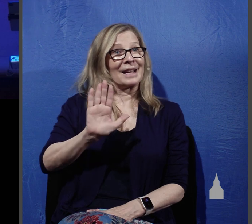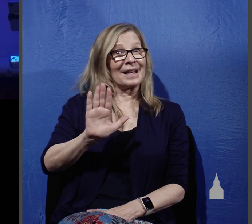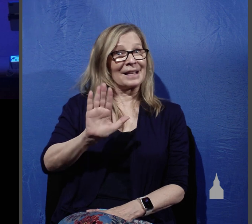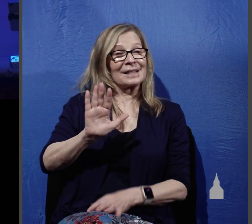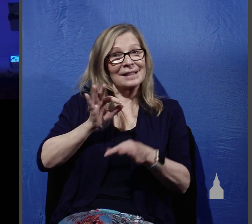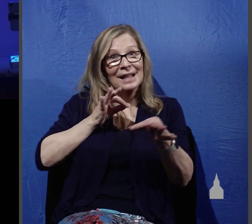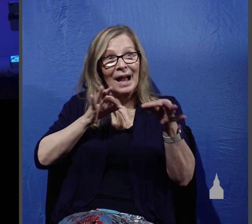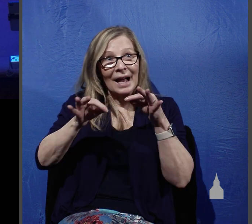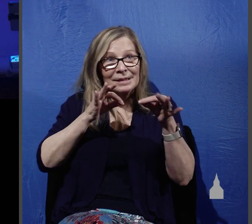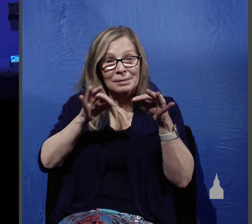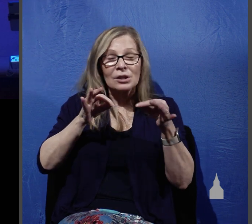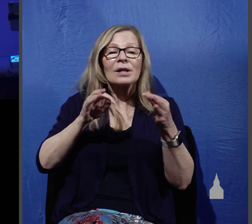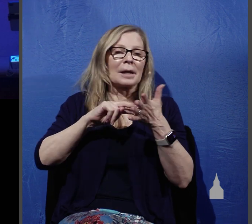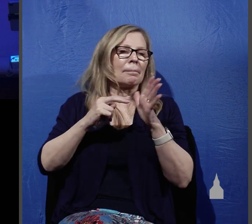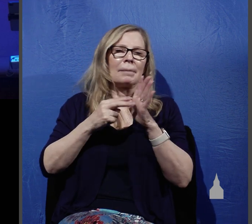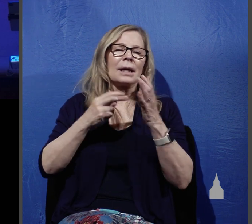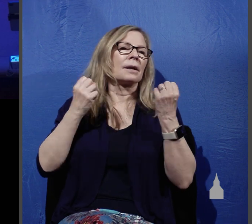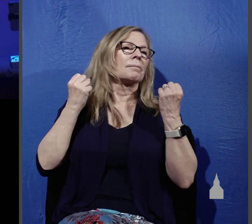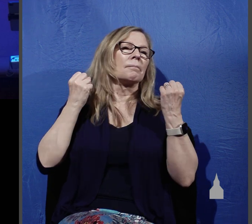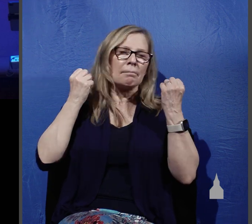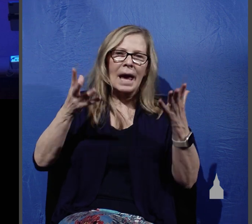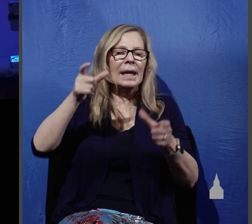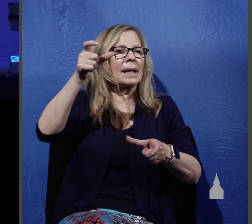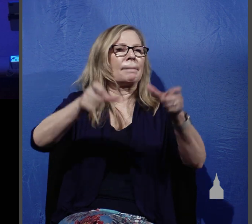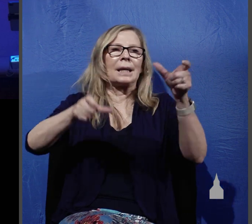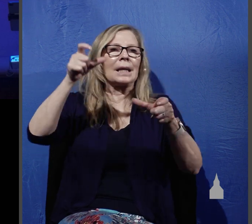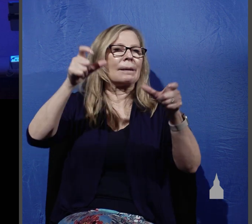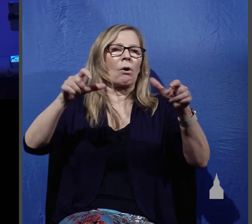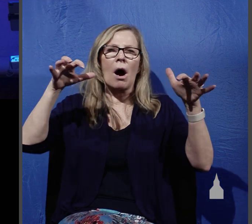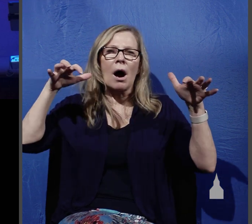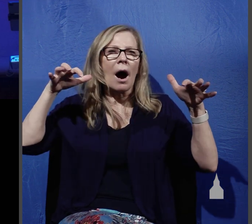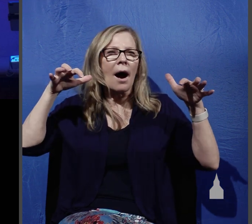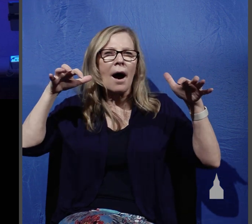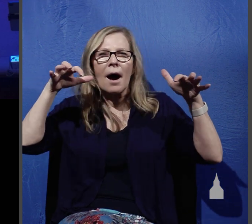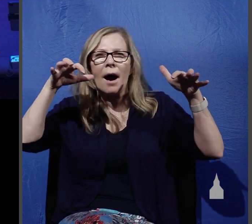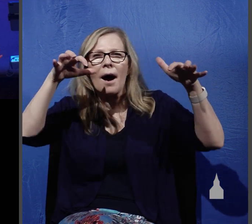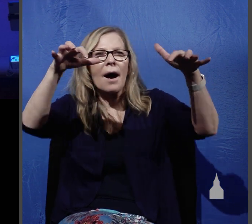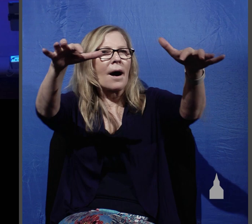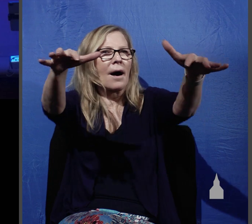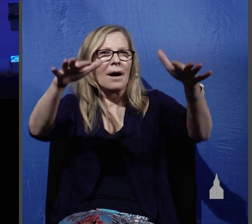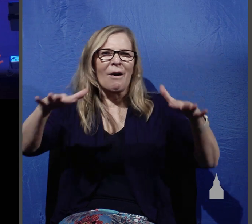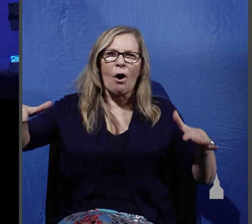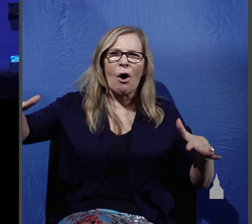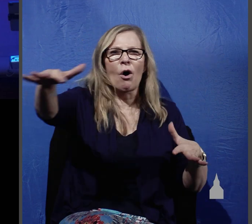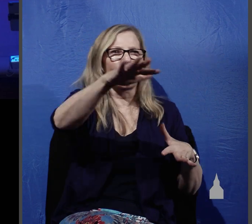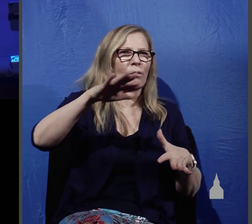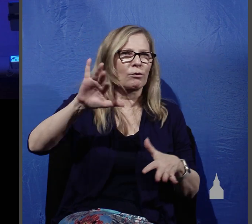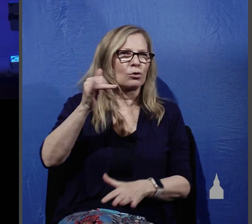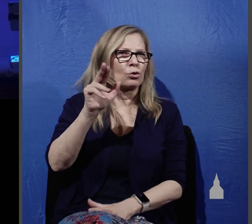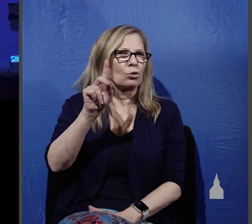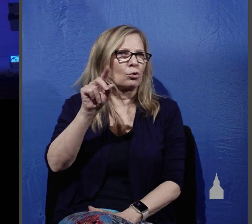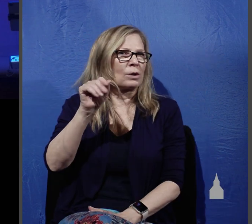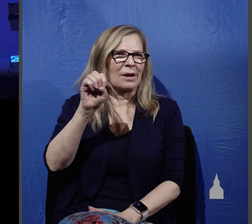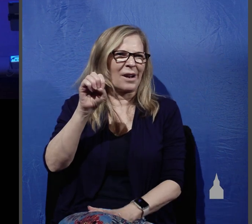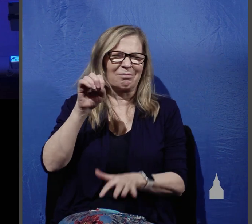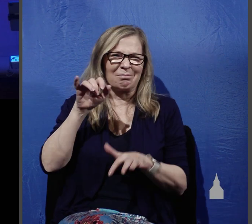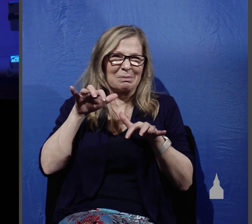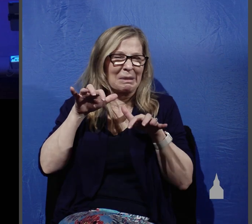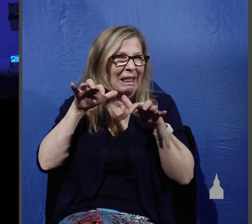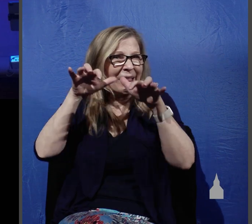meaning that there were multitudes of people out there in the area of Judea who were